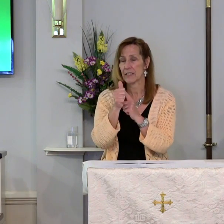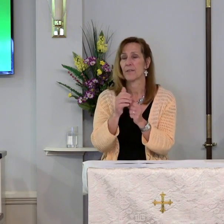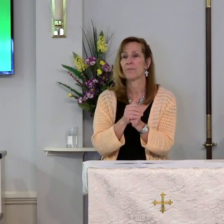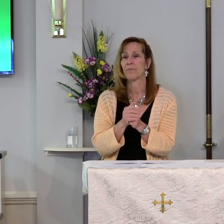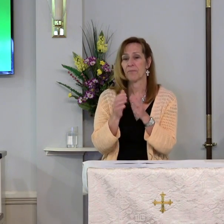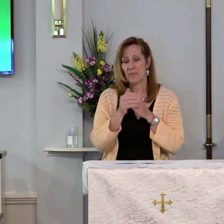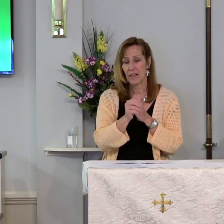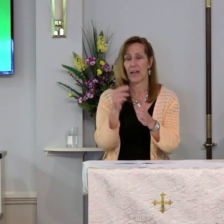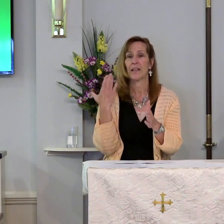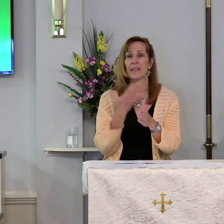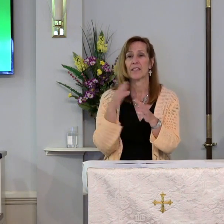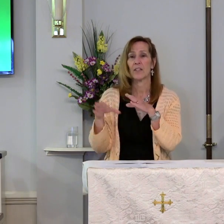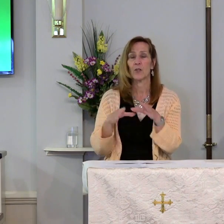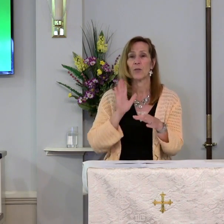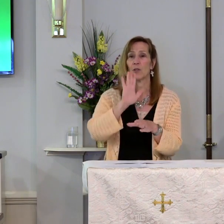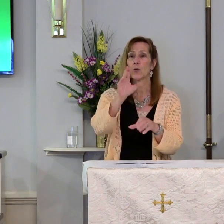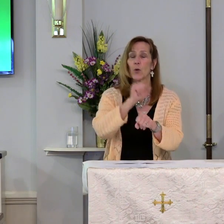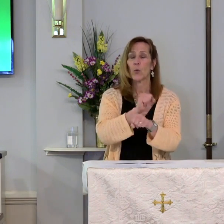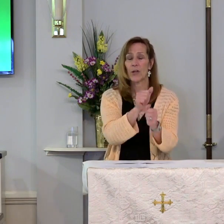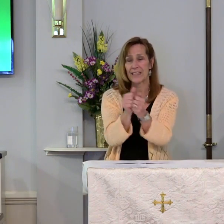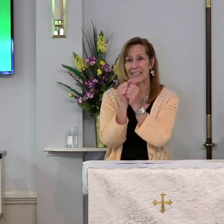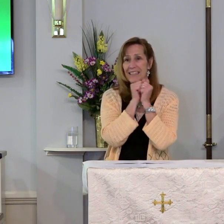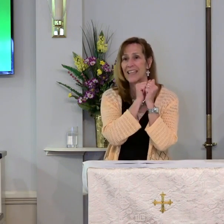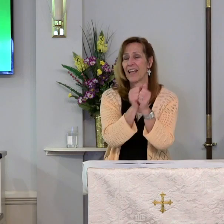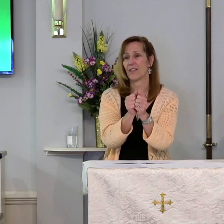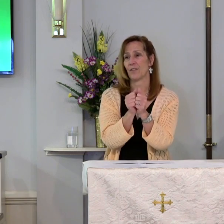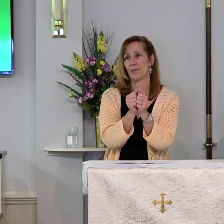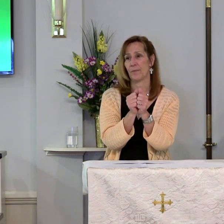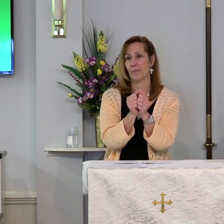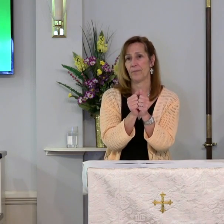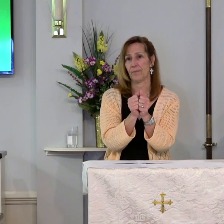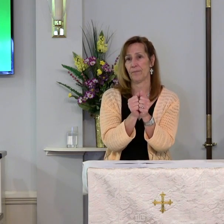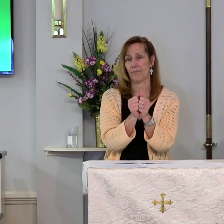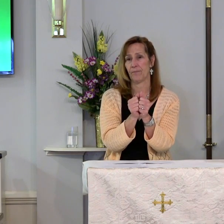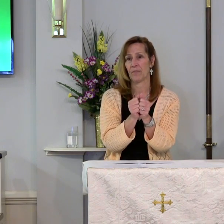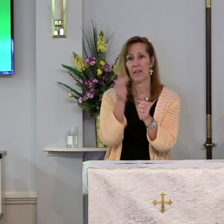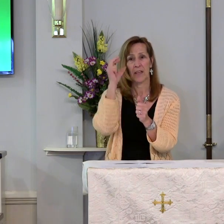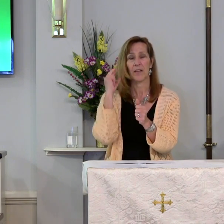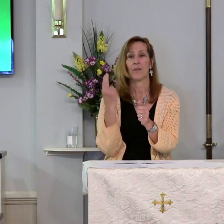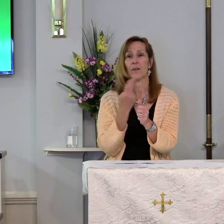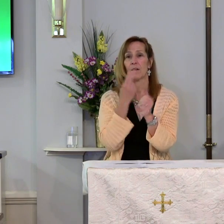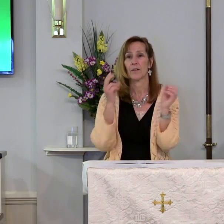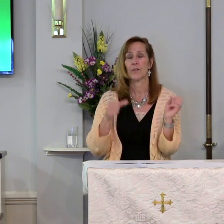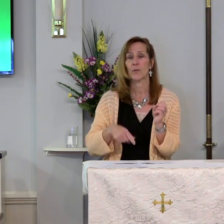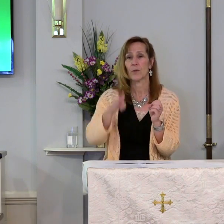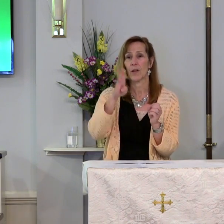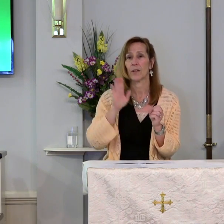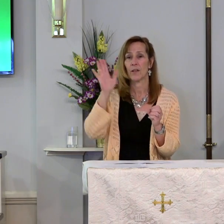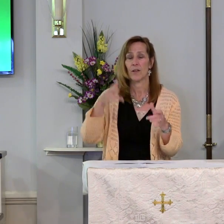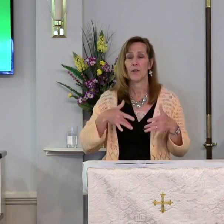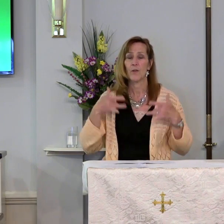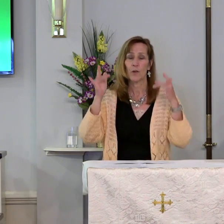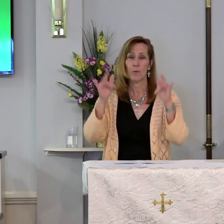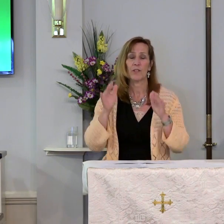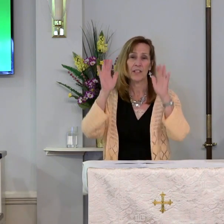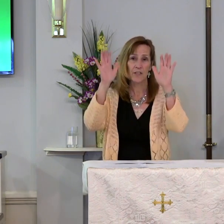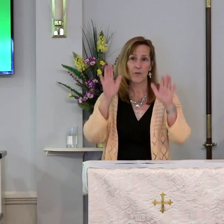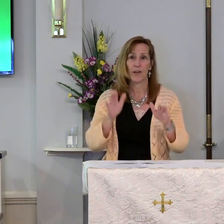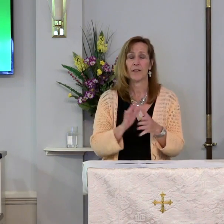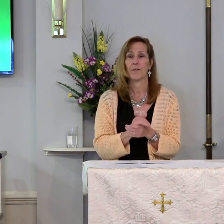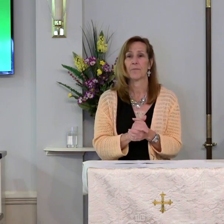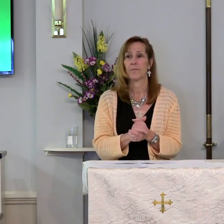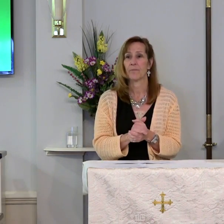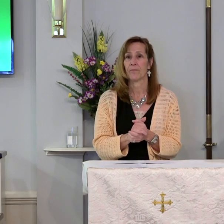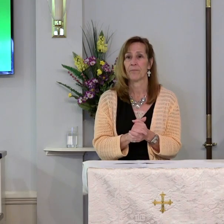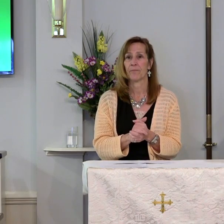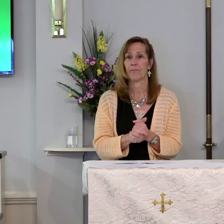guide us in doing your work together. Hear us, O God, your mercy is